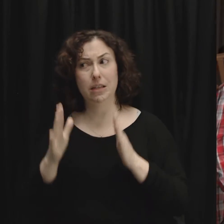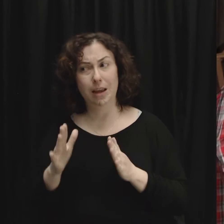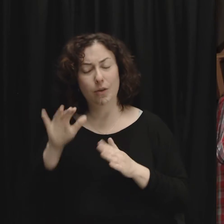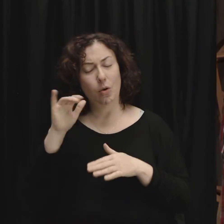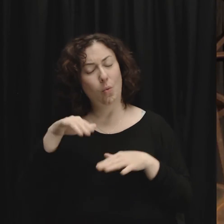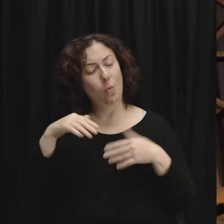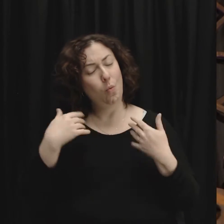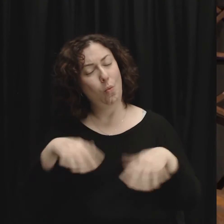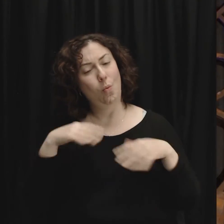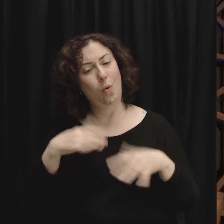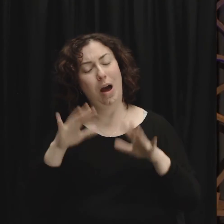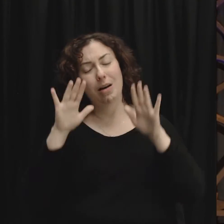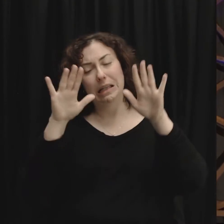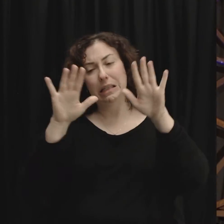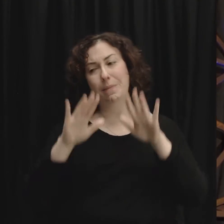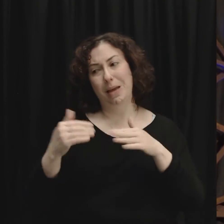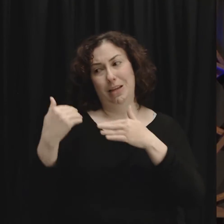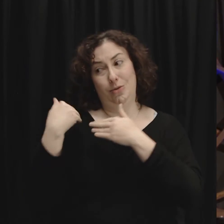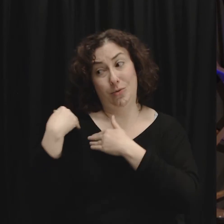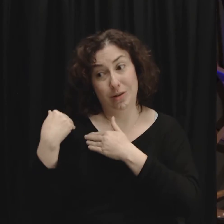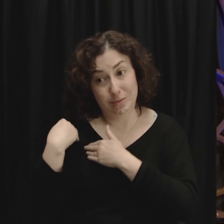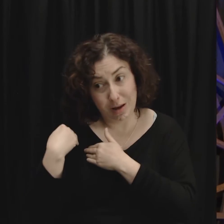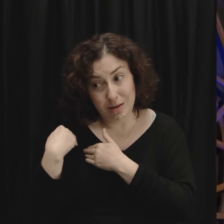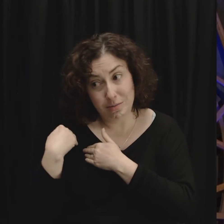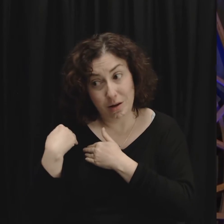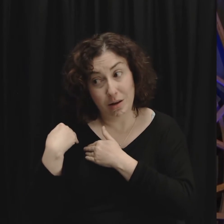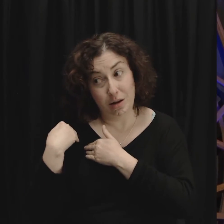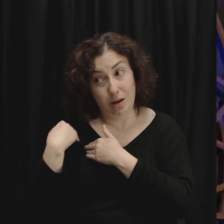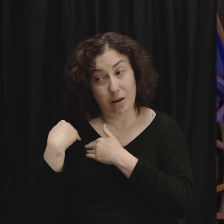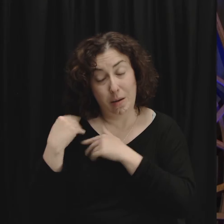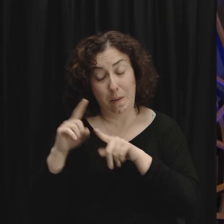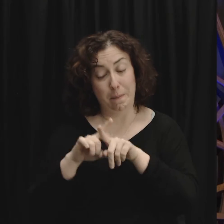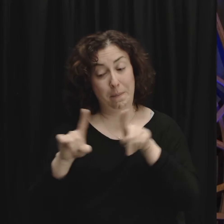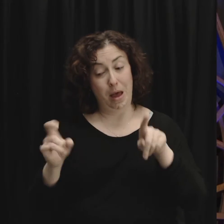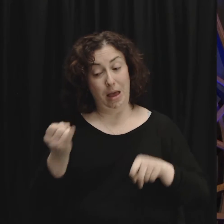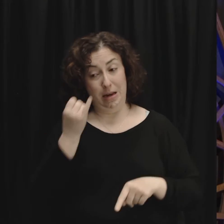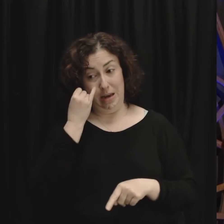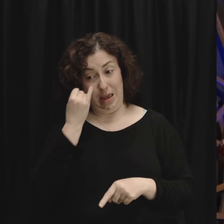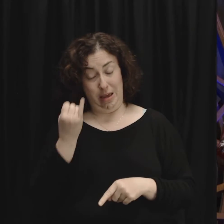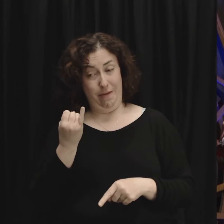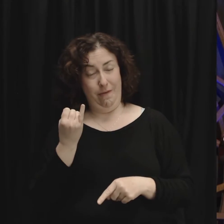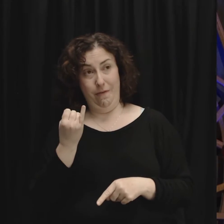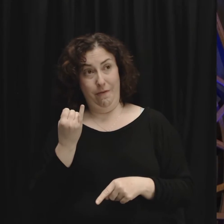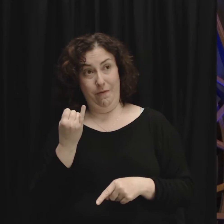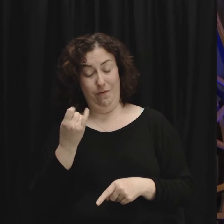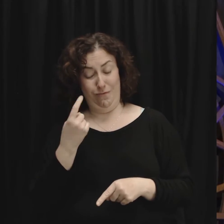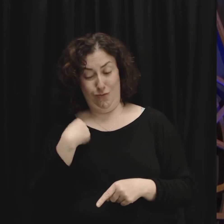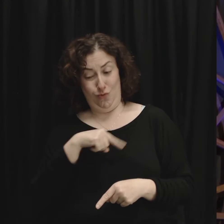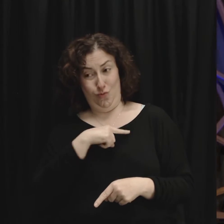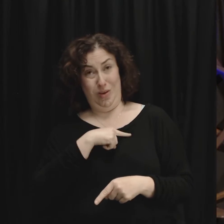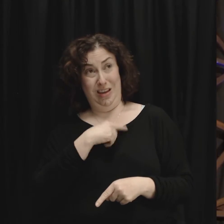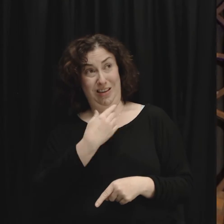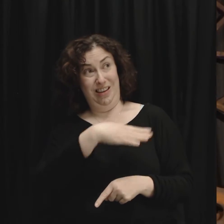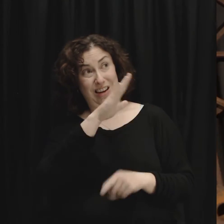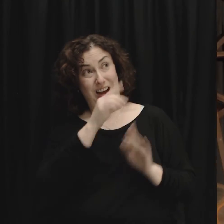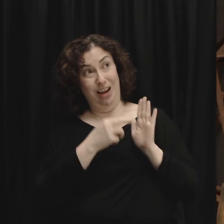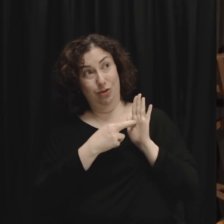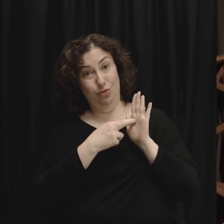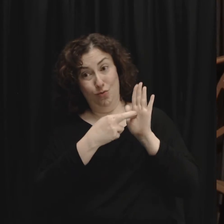and again what hypocrisy the world sees when God's ambassadors instead of